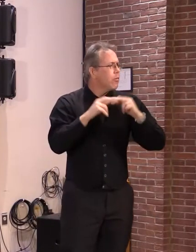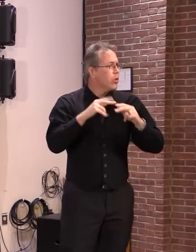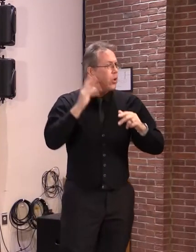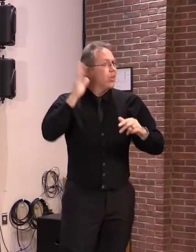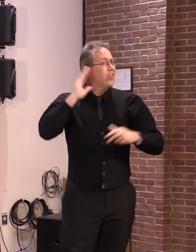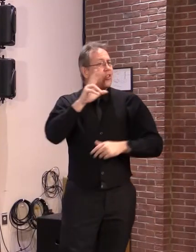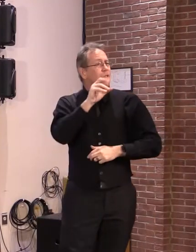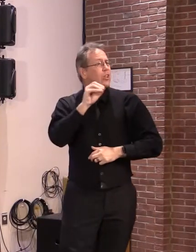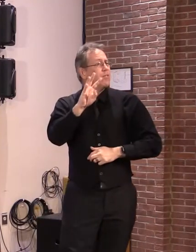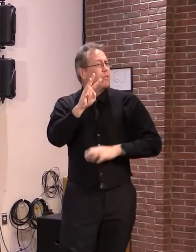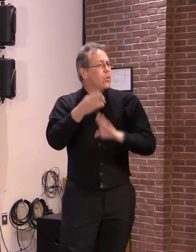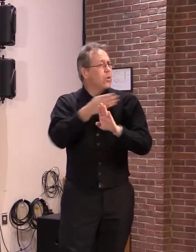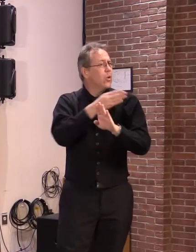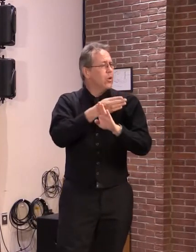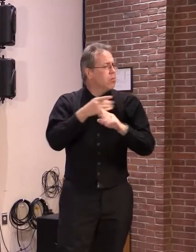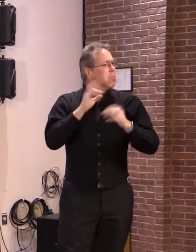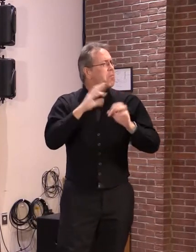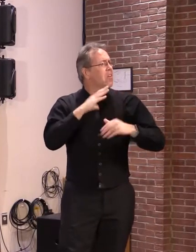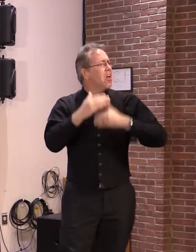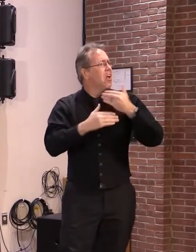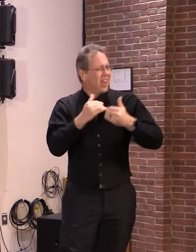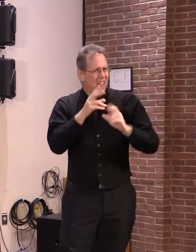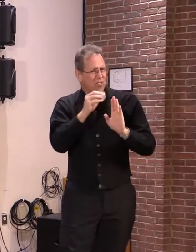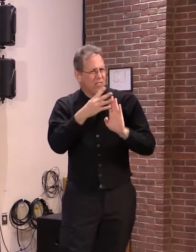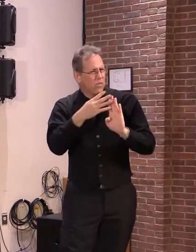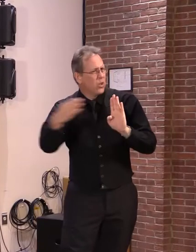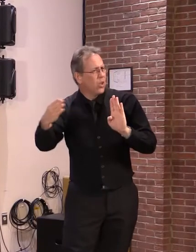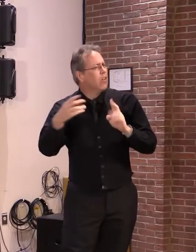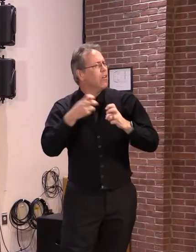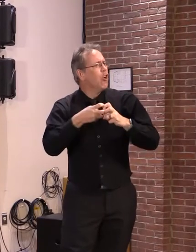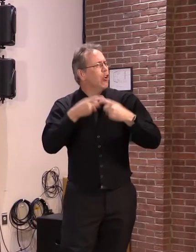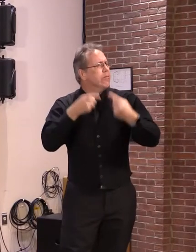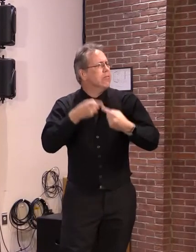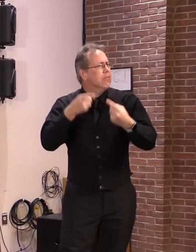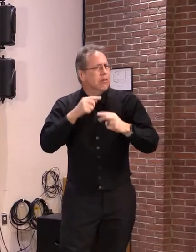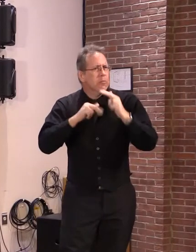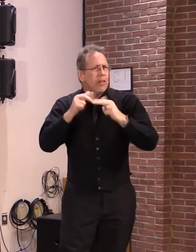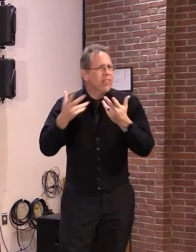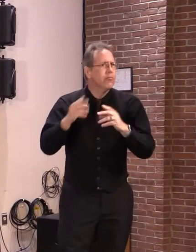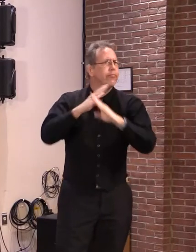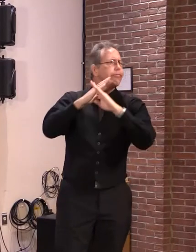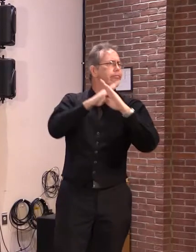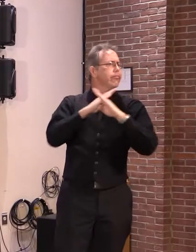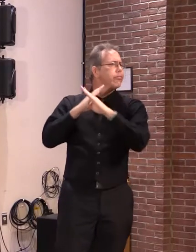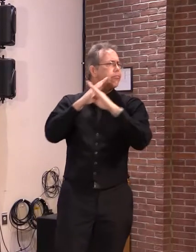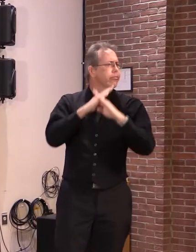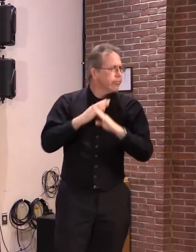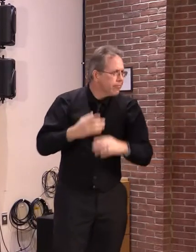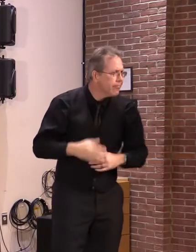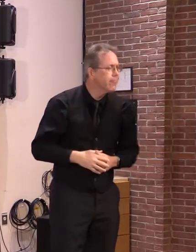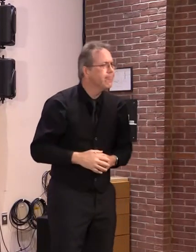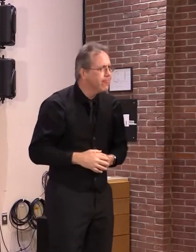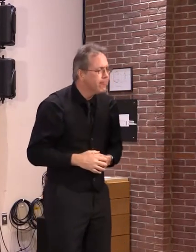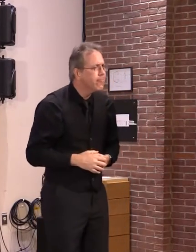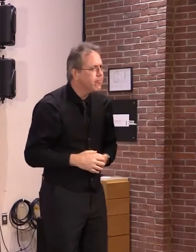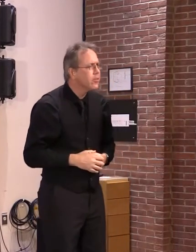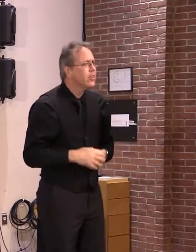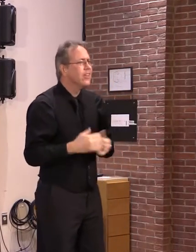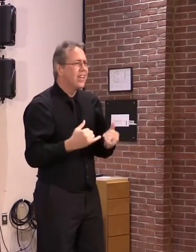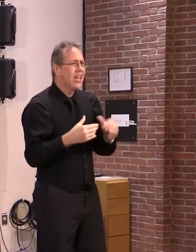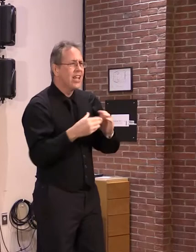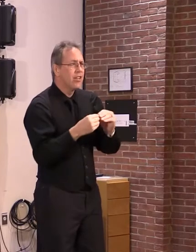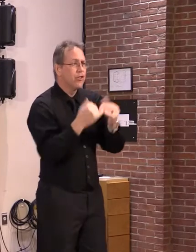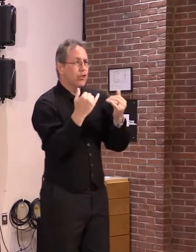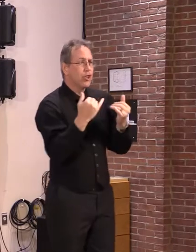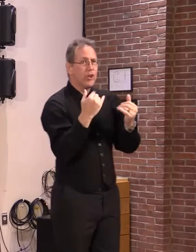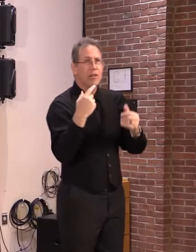appeal system. Already in our current system, in our current appeal